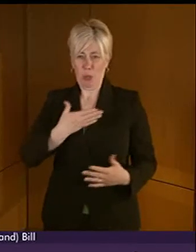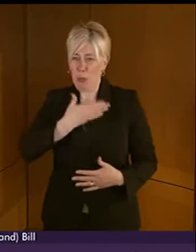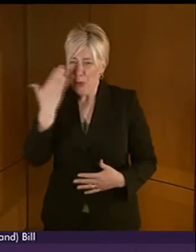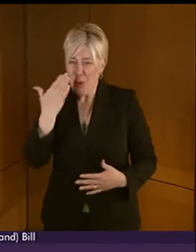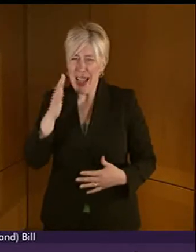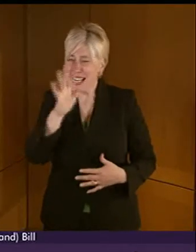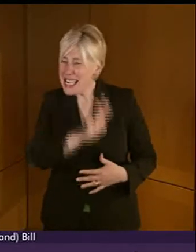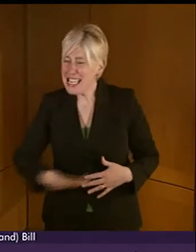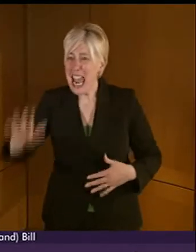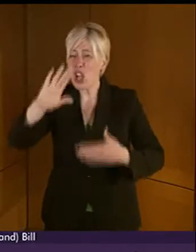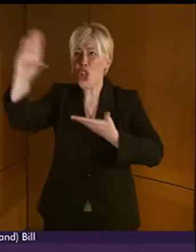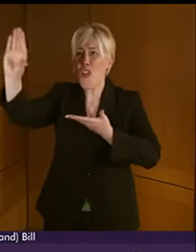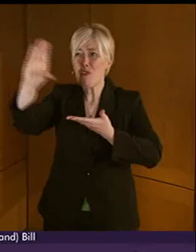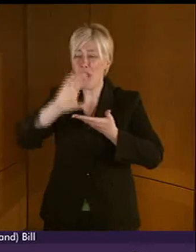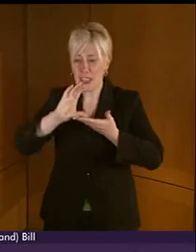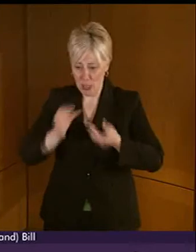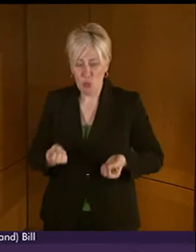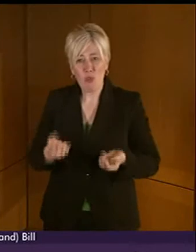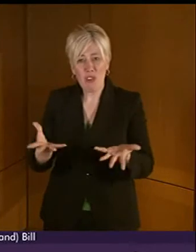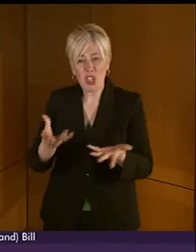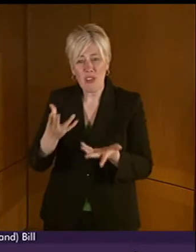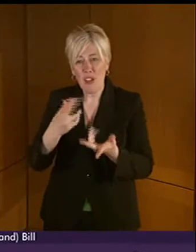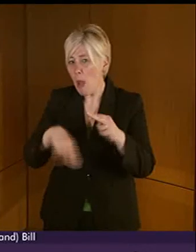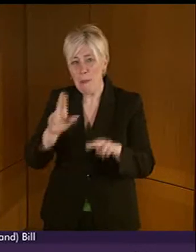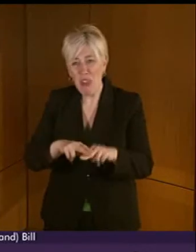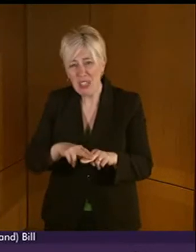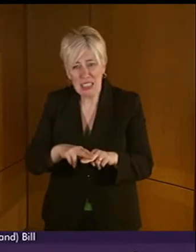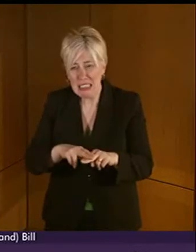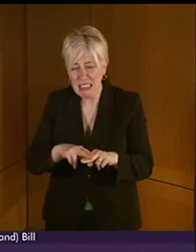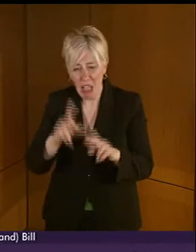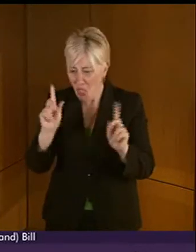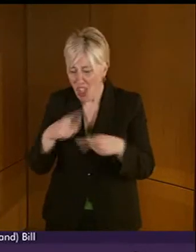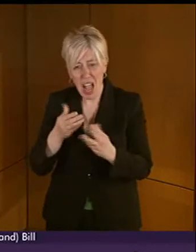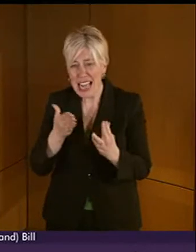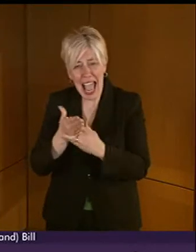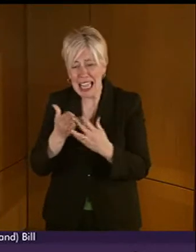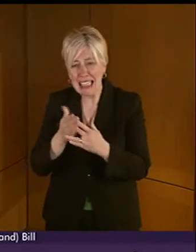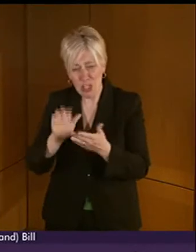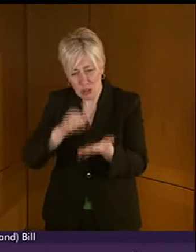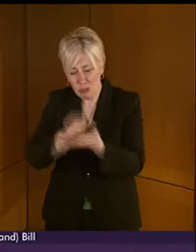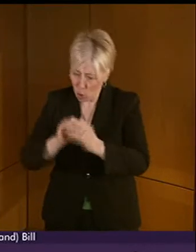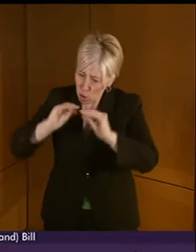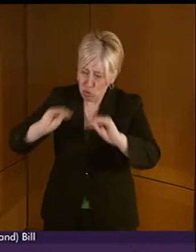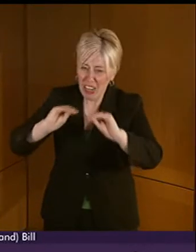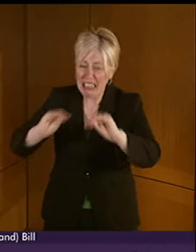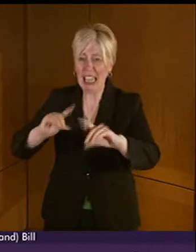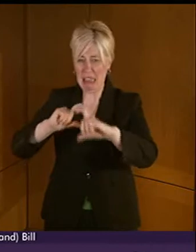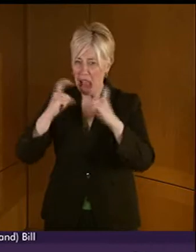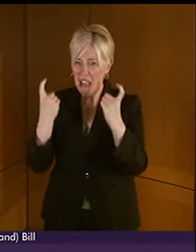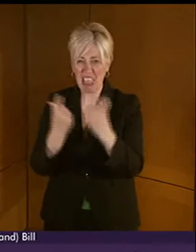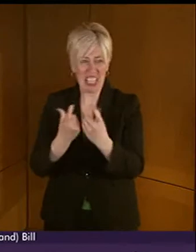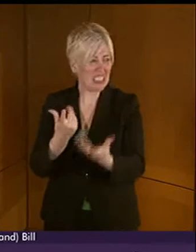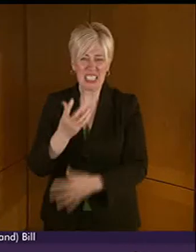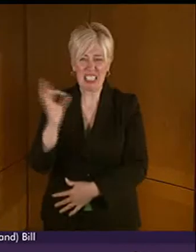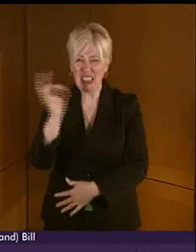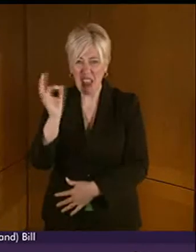funded provision for these parents to access appropriate training or classes in